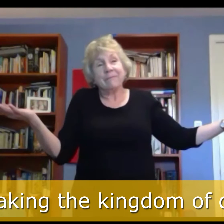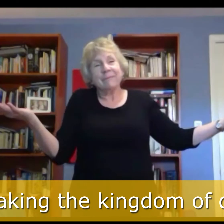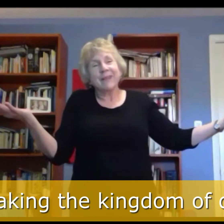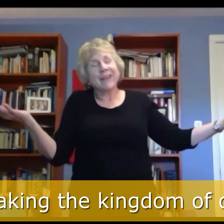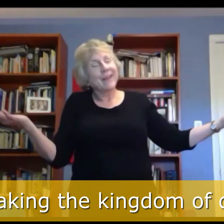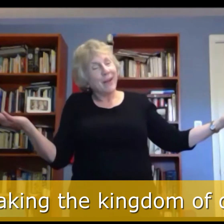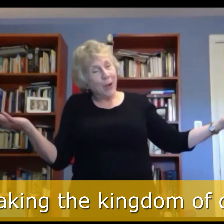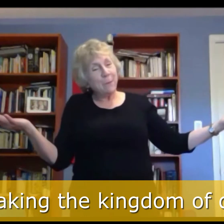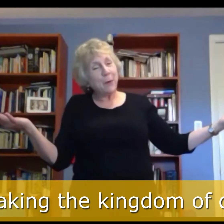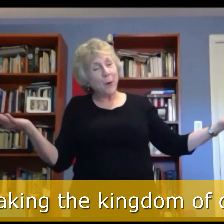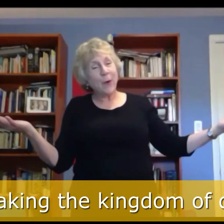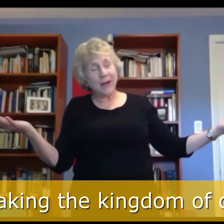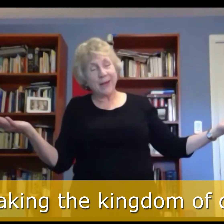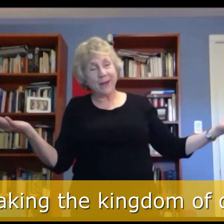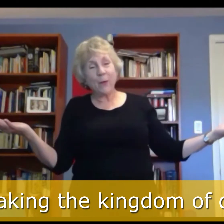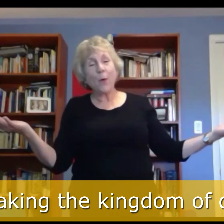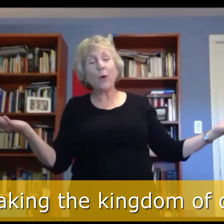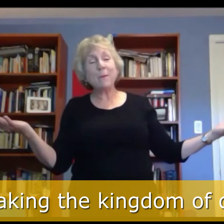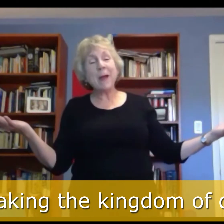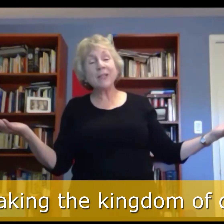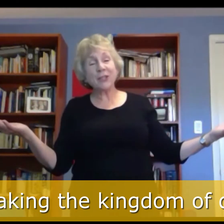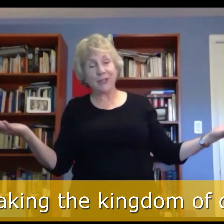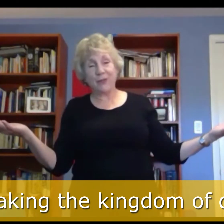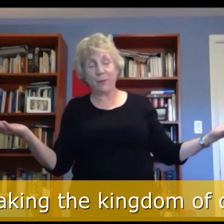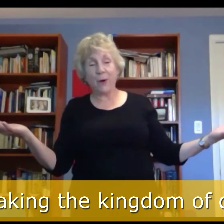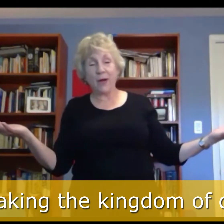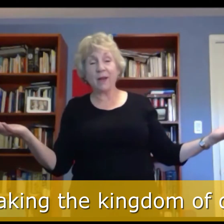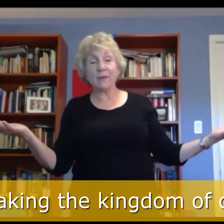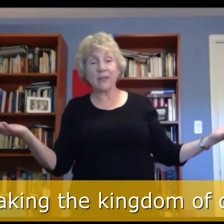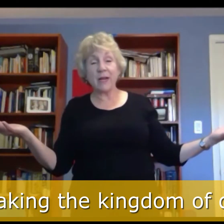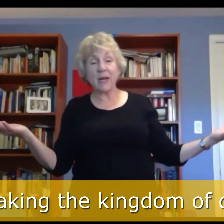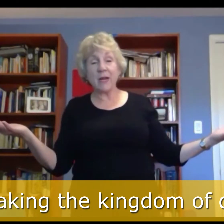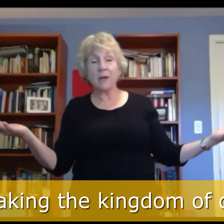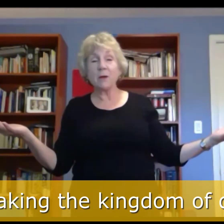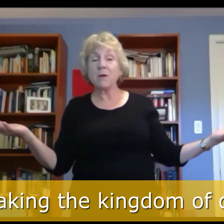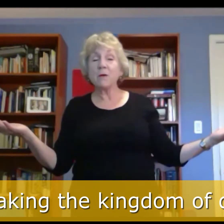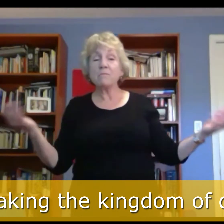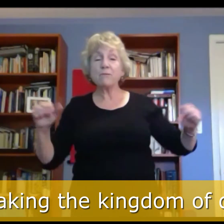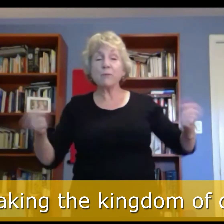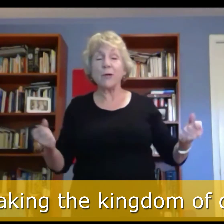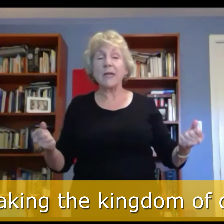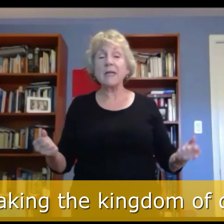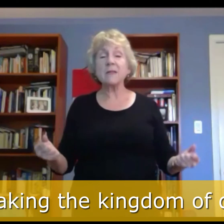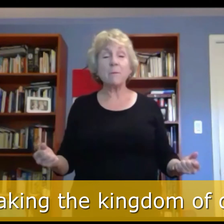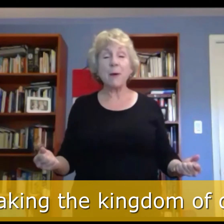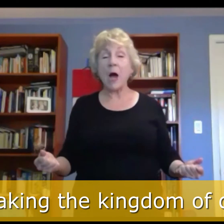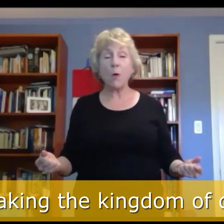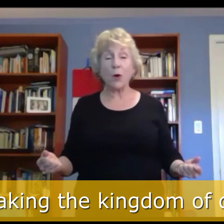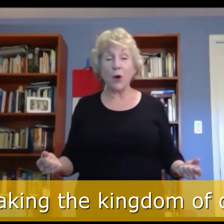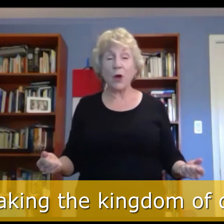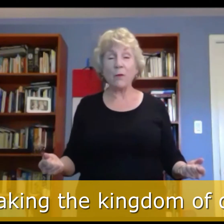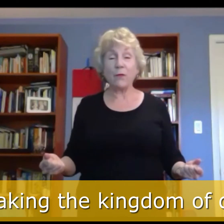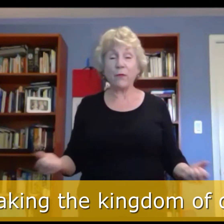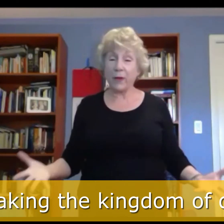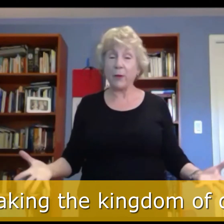A poetic or imaginative way of saying breaking the power of fear.